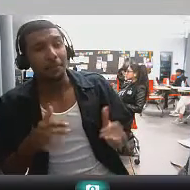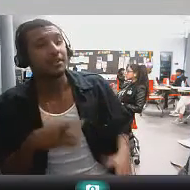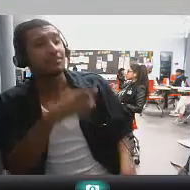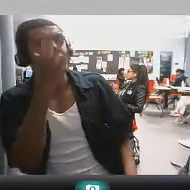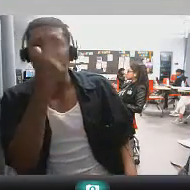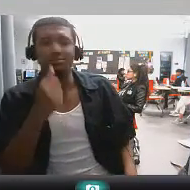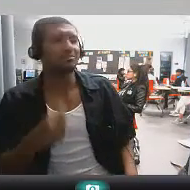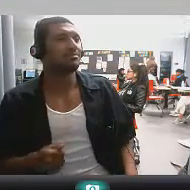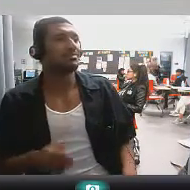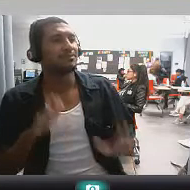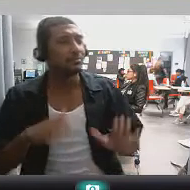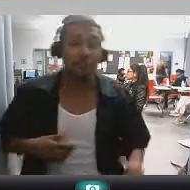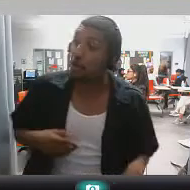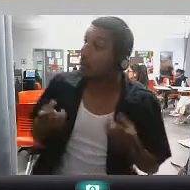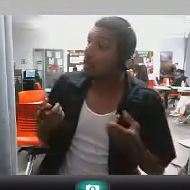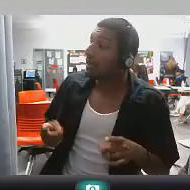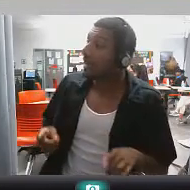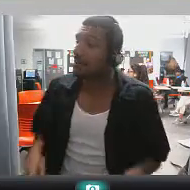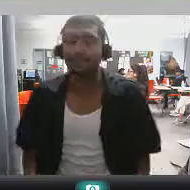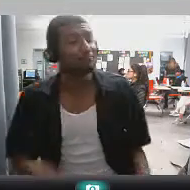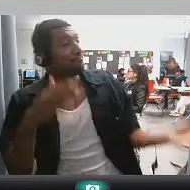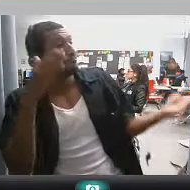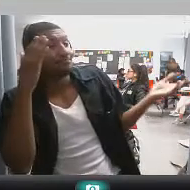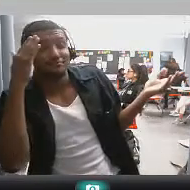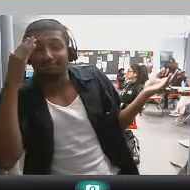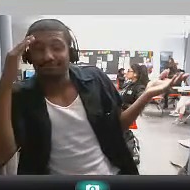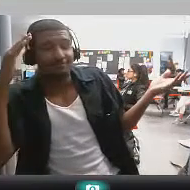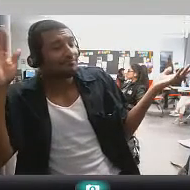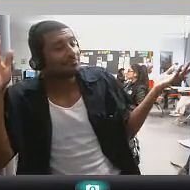wonderful. What do you think is gonna happen today? Martin or nobody knows I?